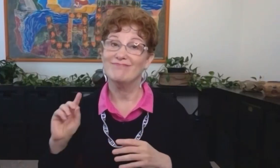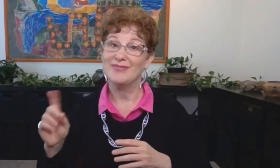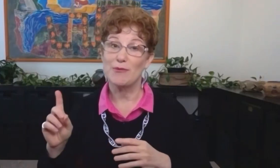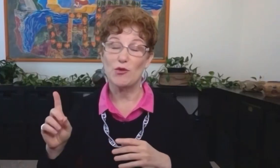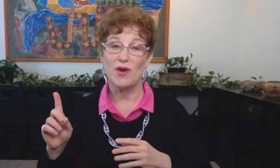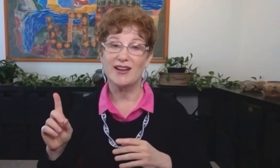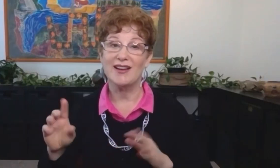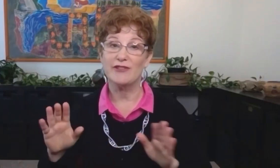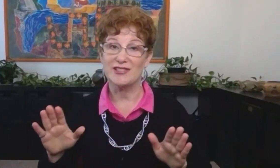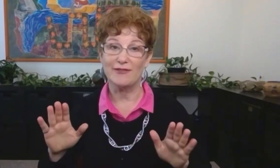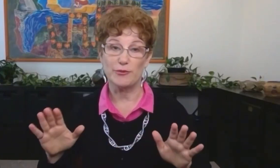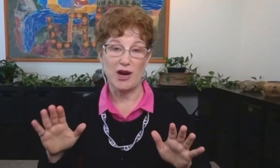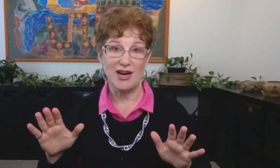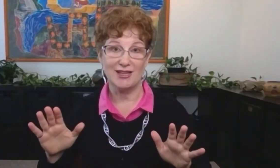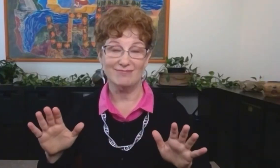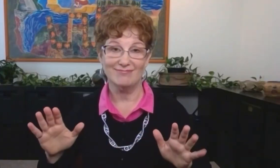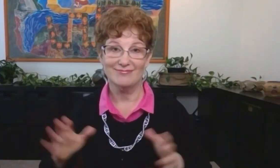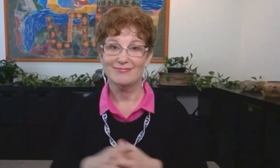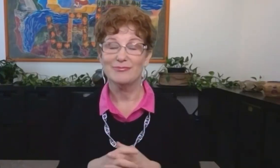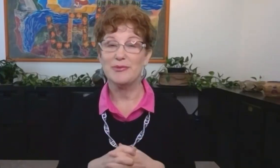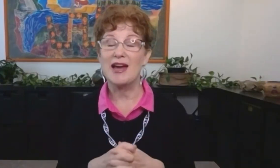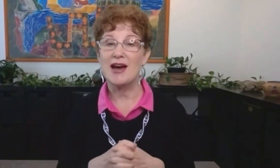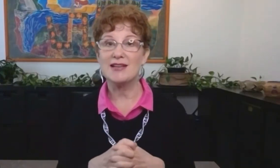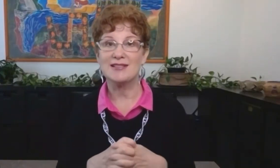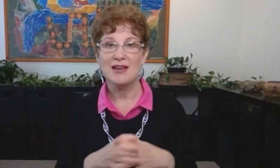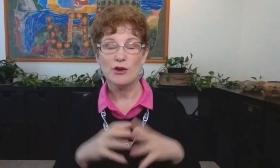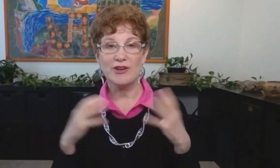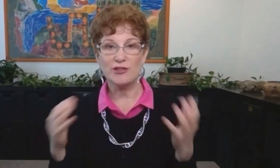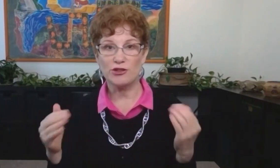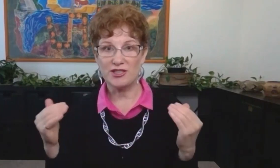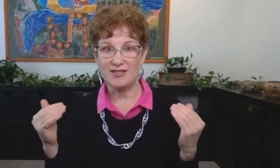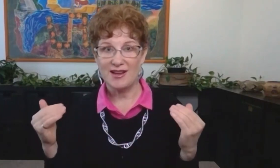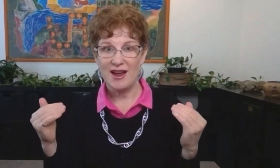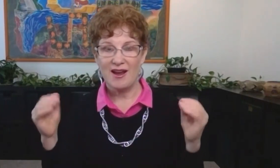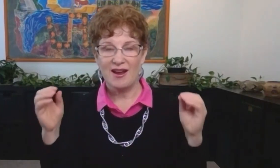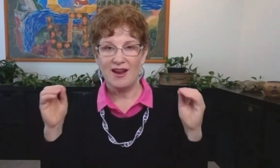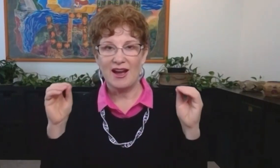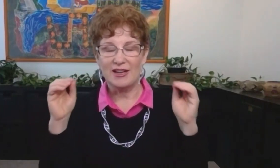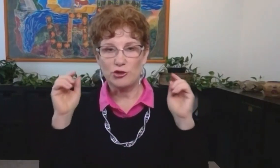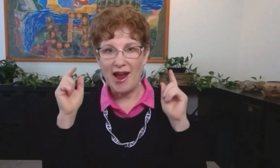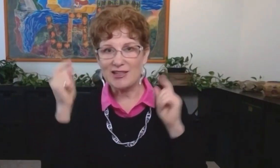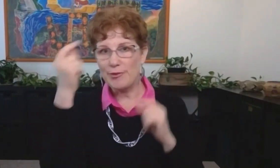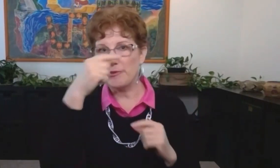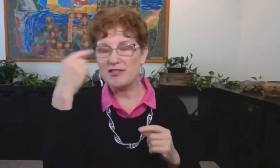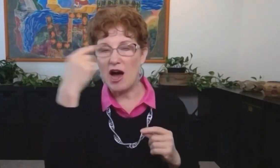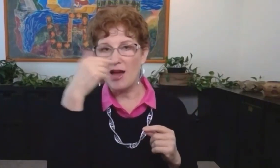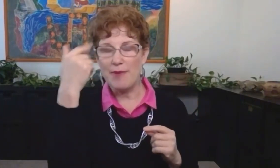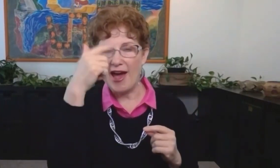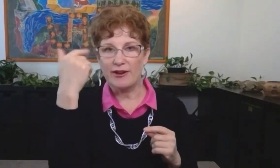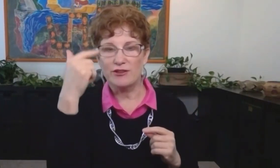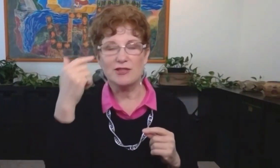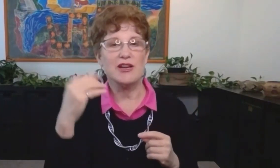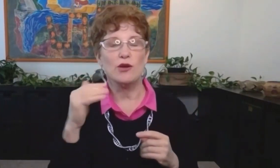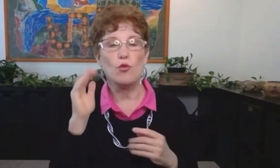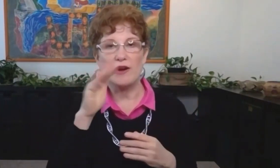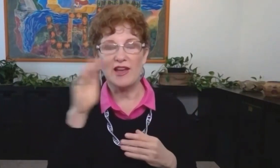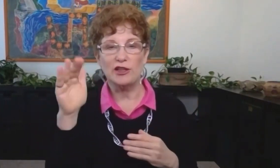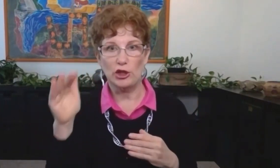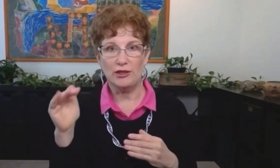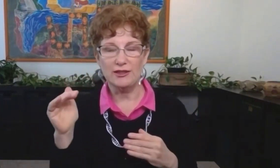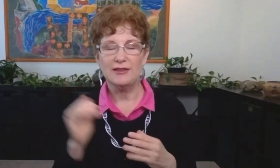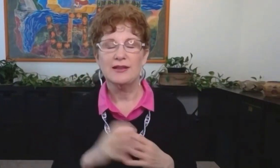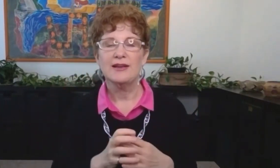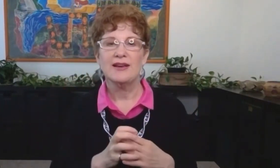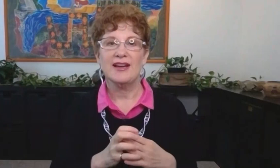of all, number one, give yourself a break. Because researchers tracked people's eye patterns, meaning